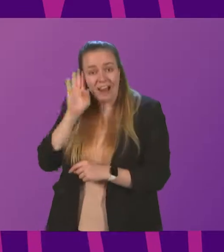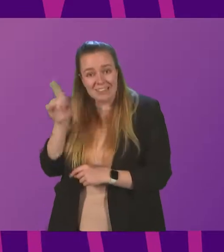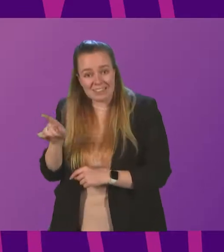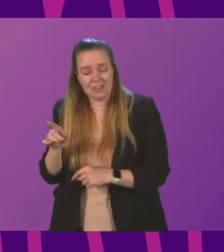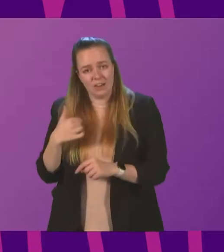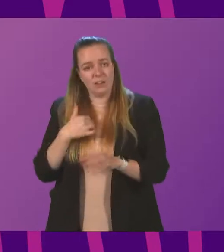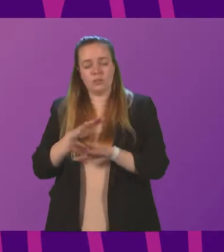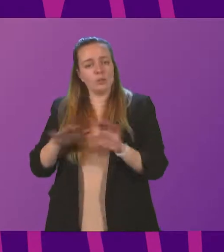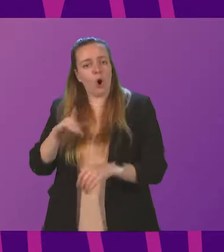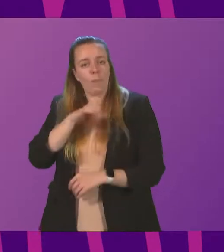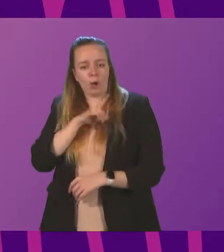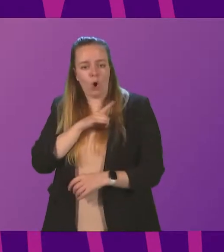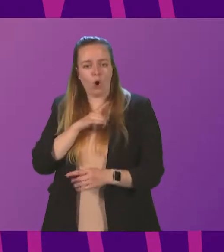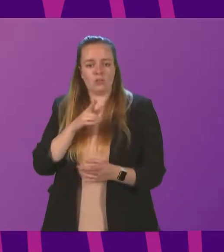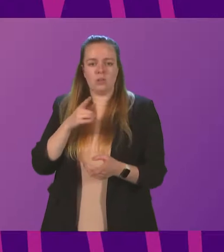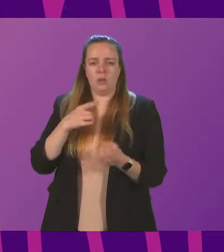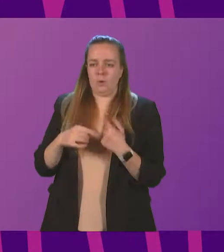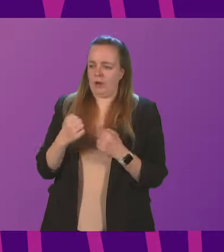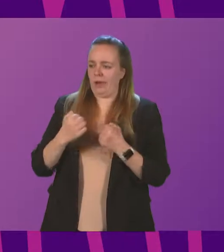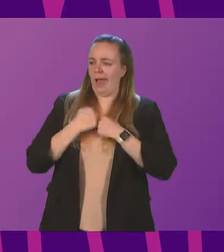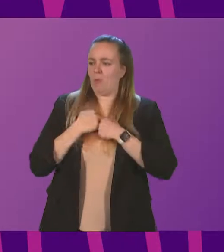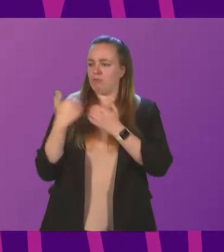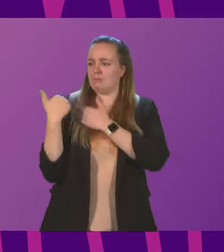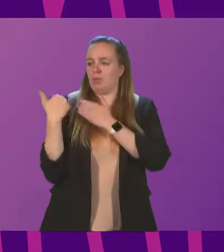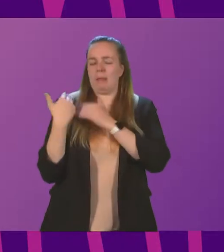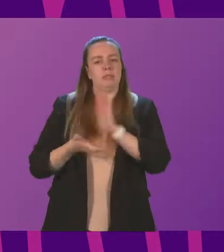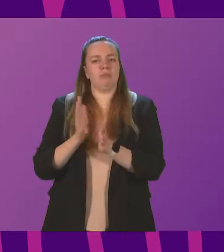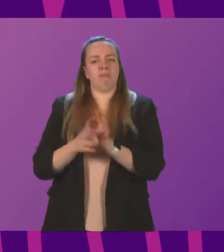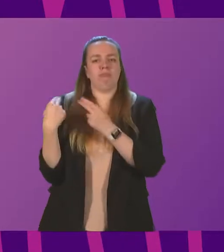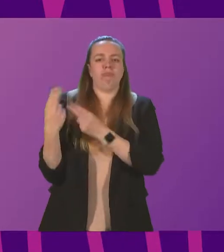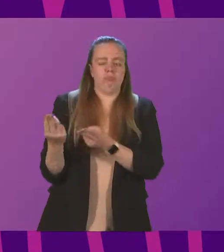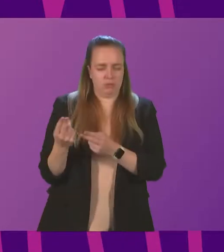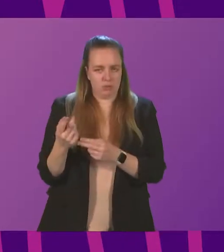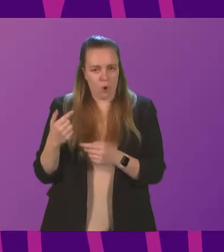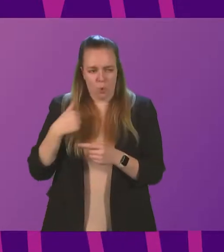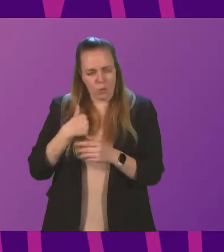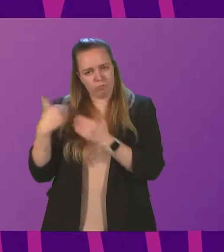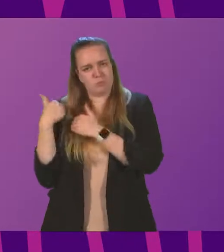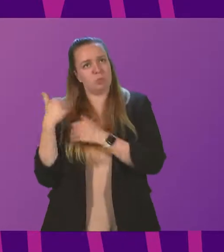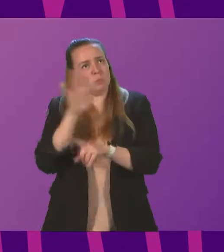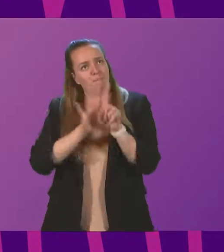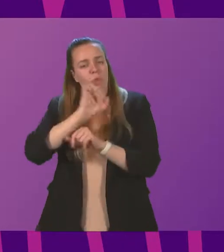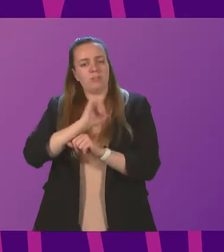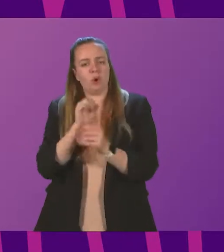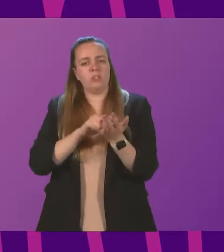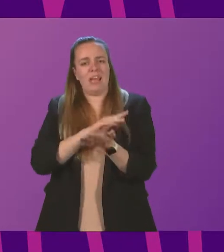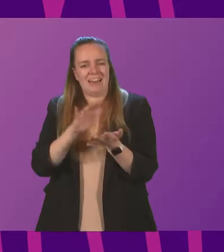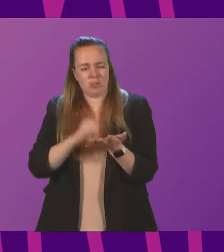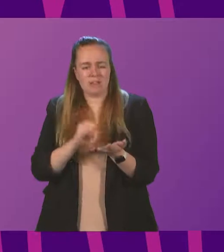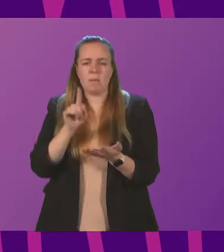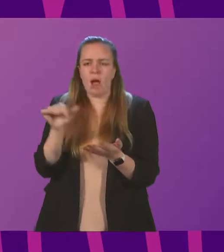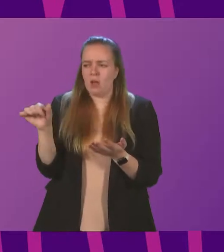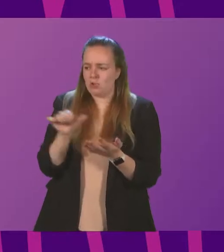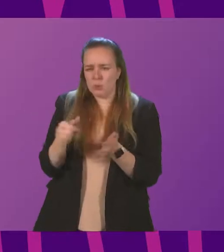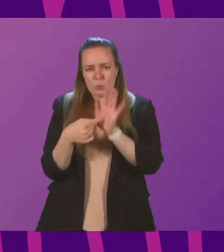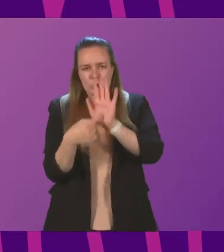because we are abdicating our responsibility. Our responsibility is over the Scottish NHS. But that surely demonstrates to members